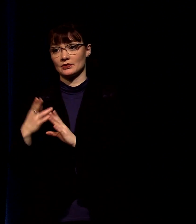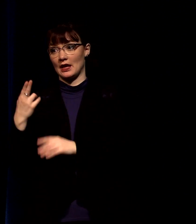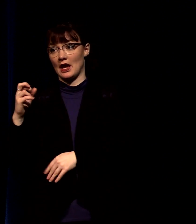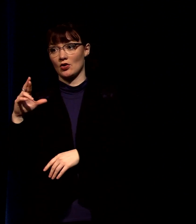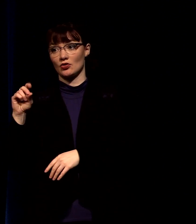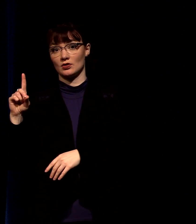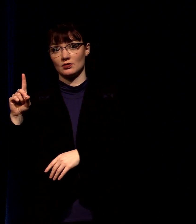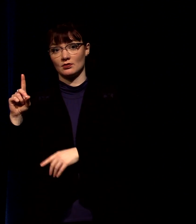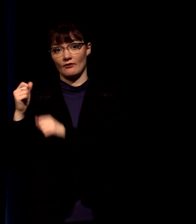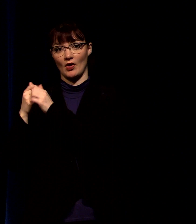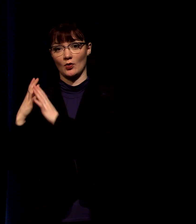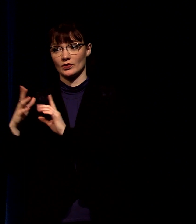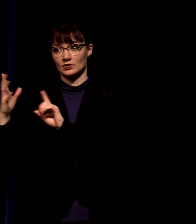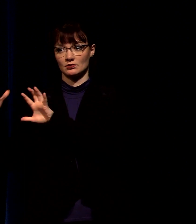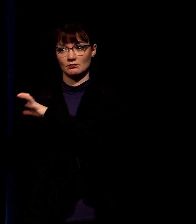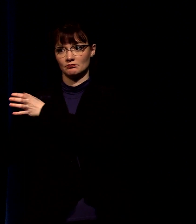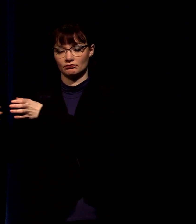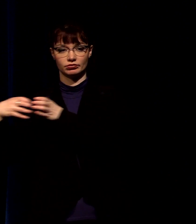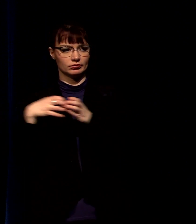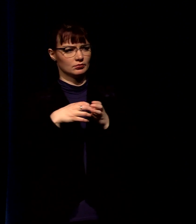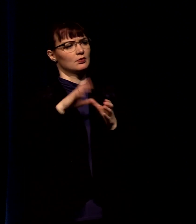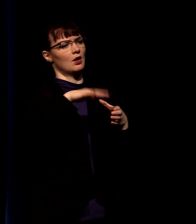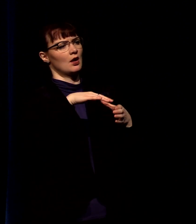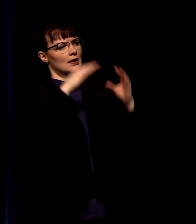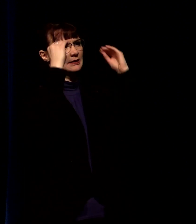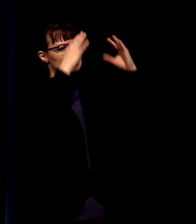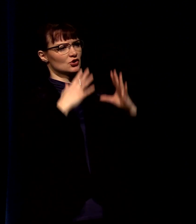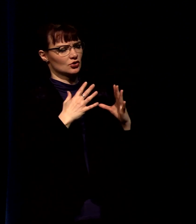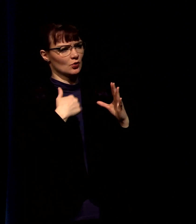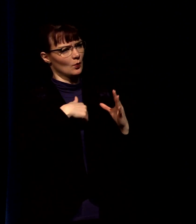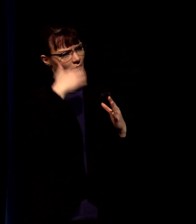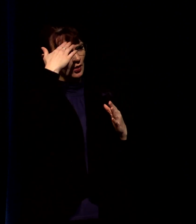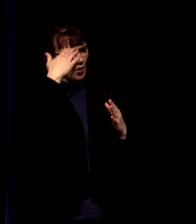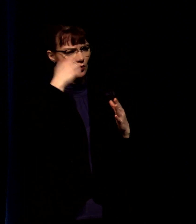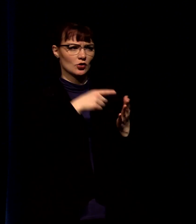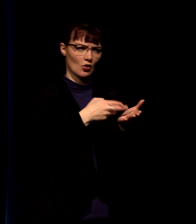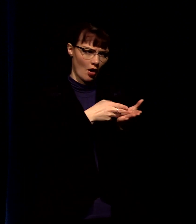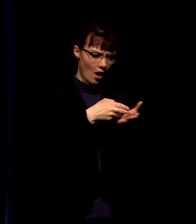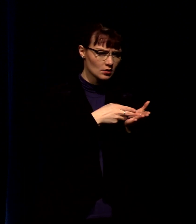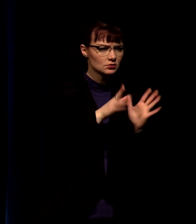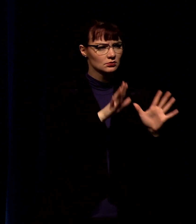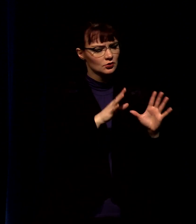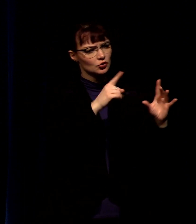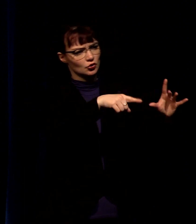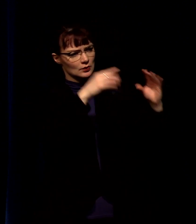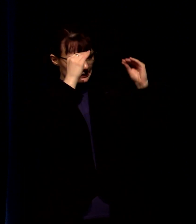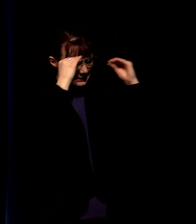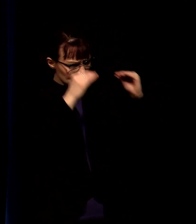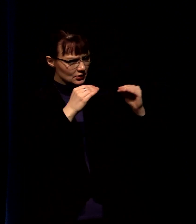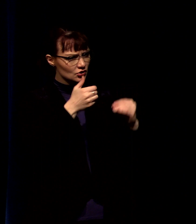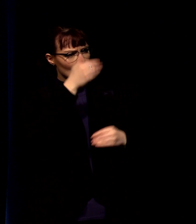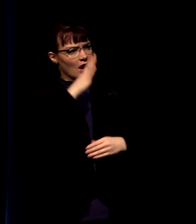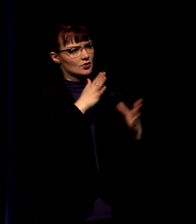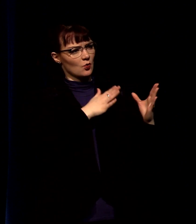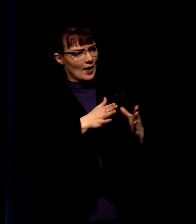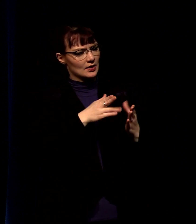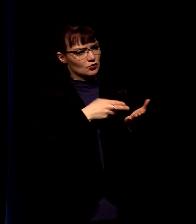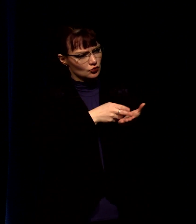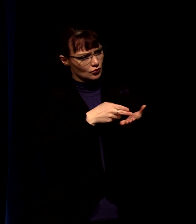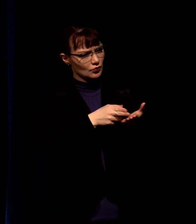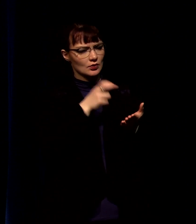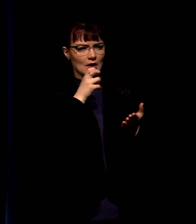to meet with him teacher they said we know how honest you are you teach the way of god truthfully you are